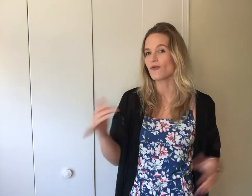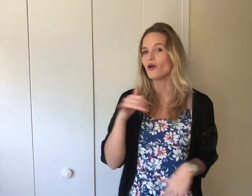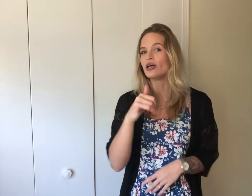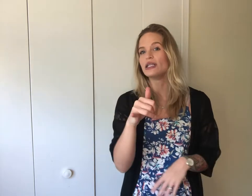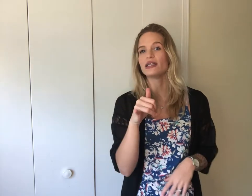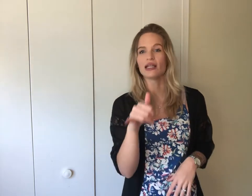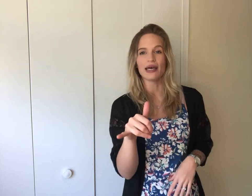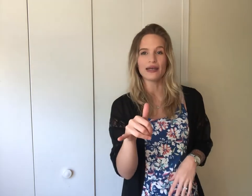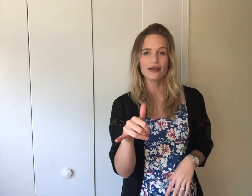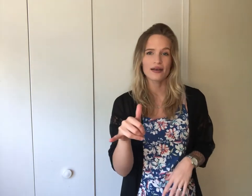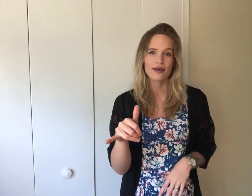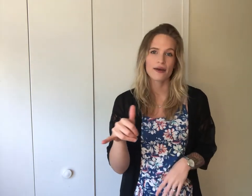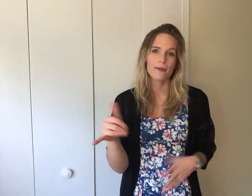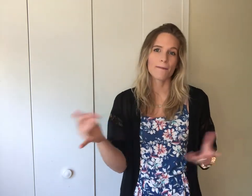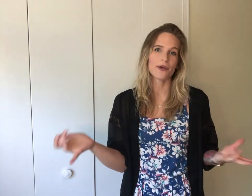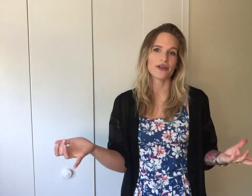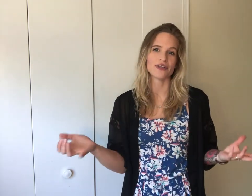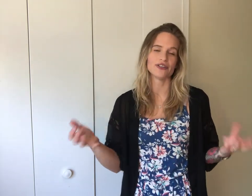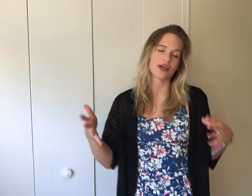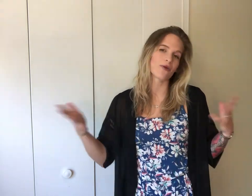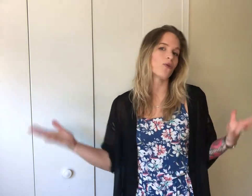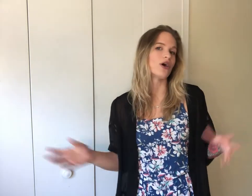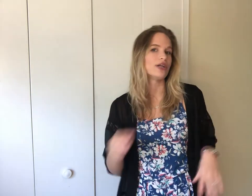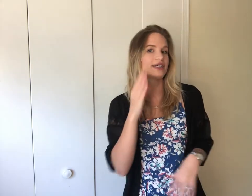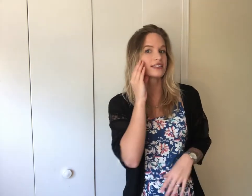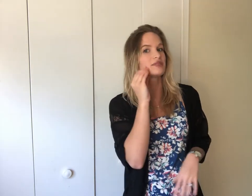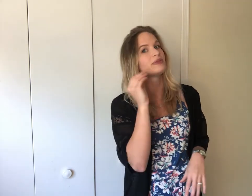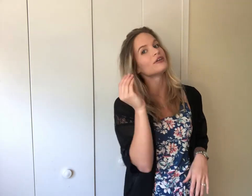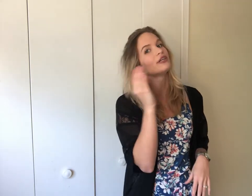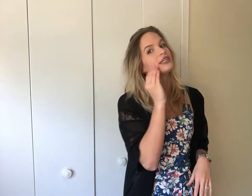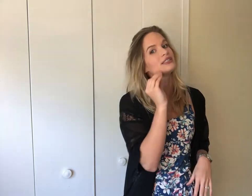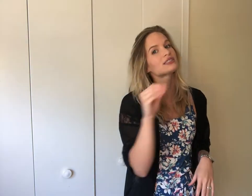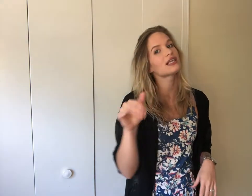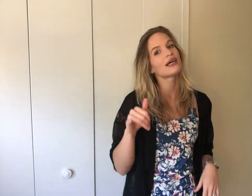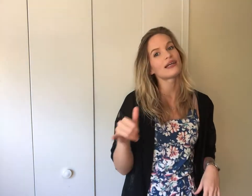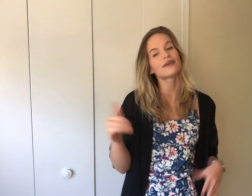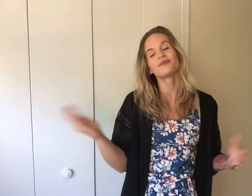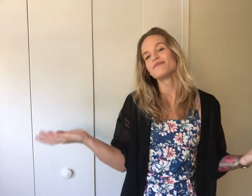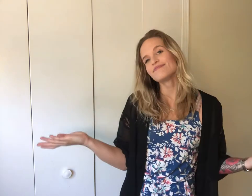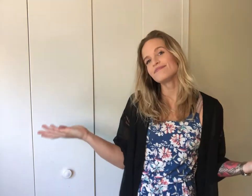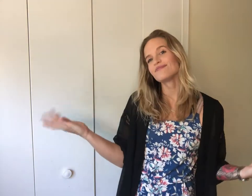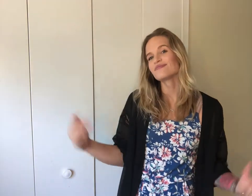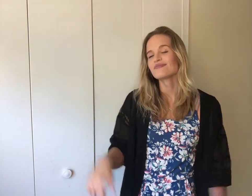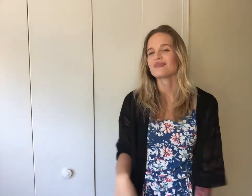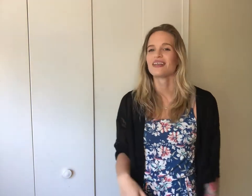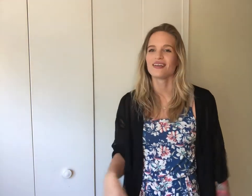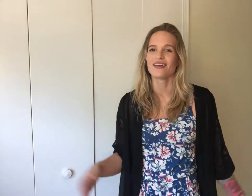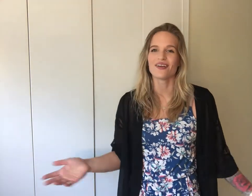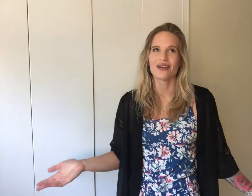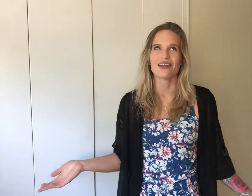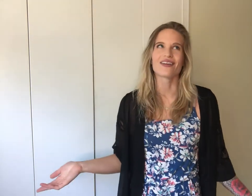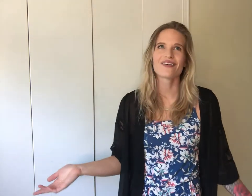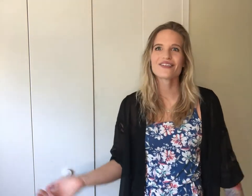what, like, but you could do like what, experience, like, you know, any of those.